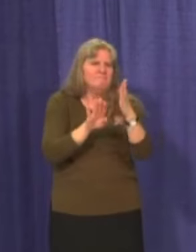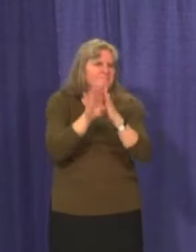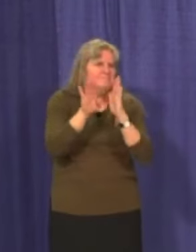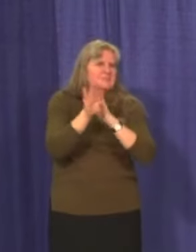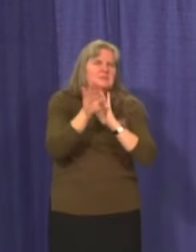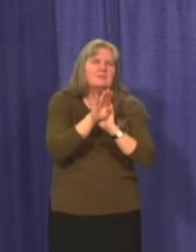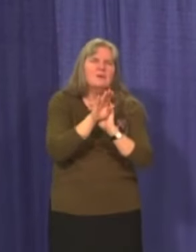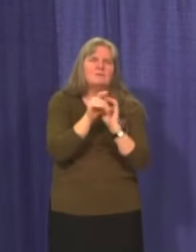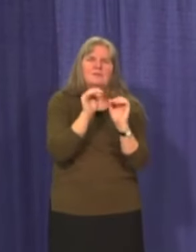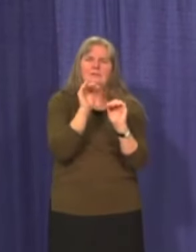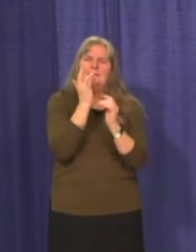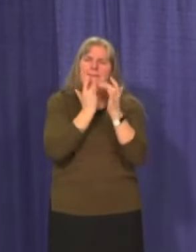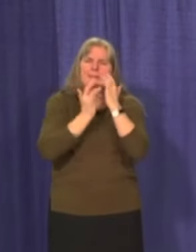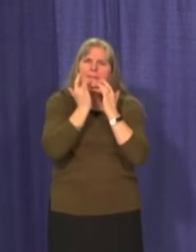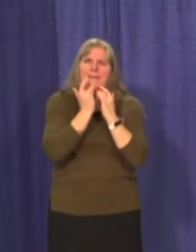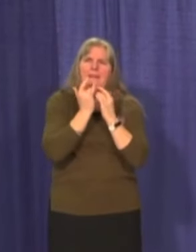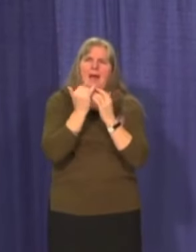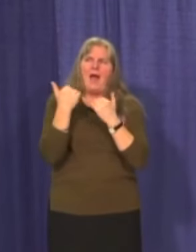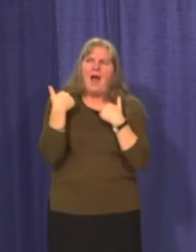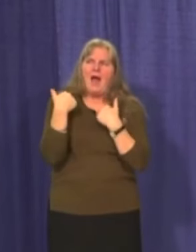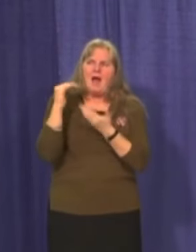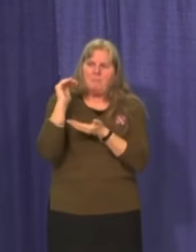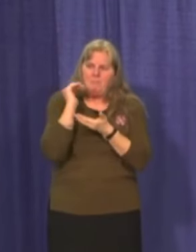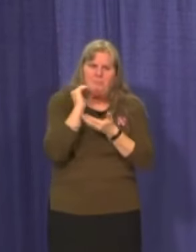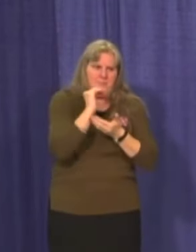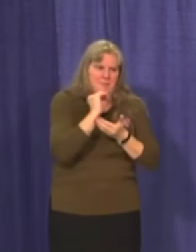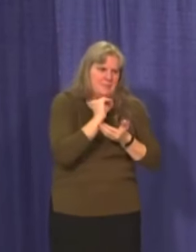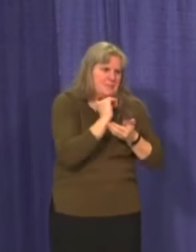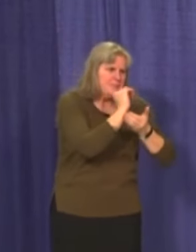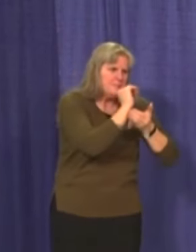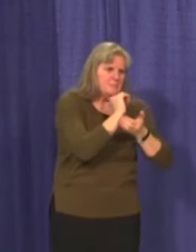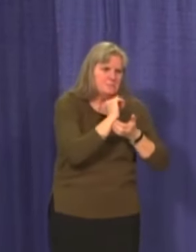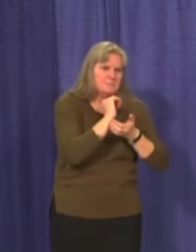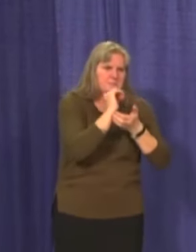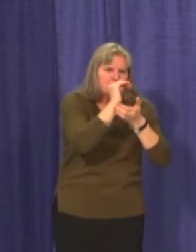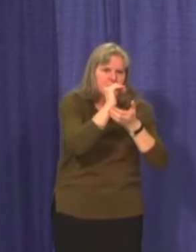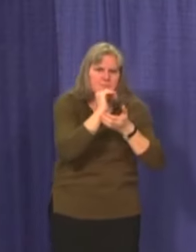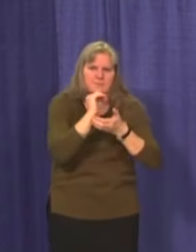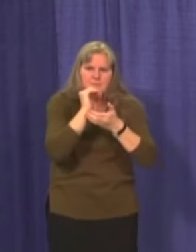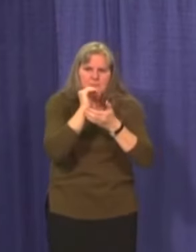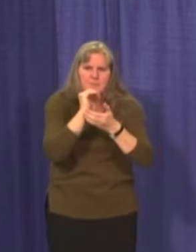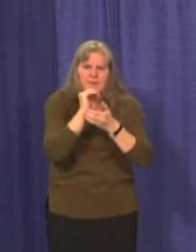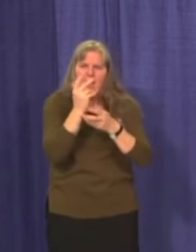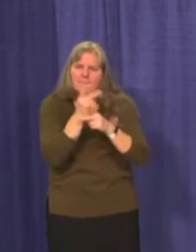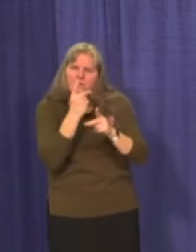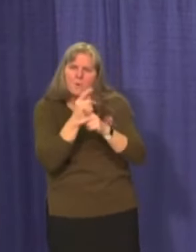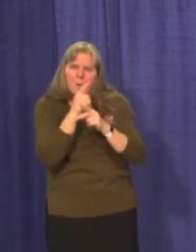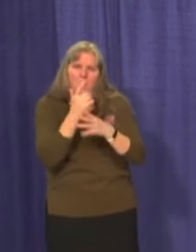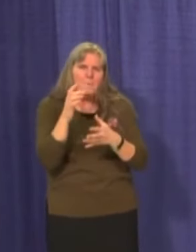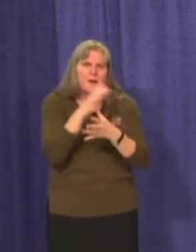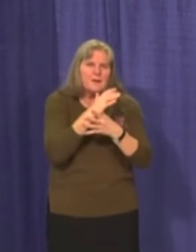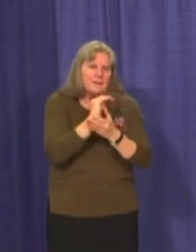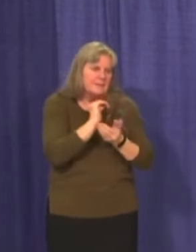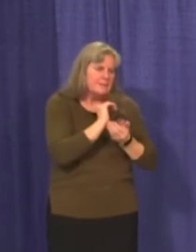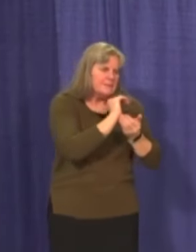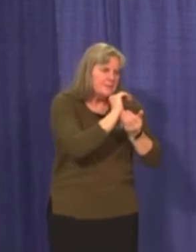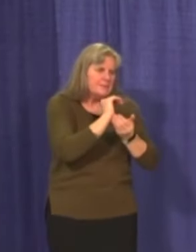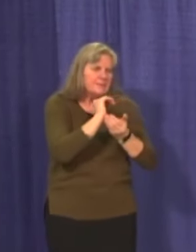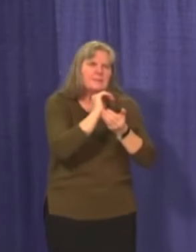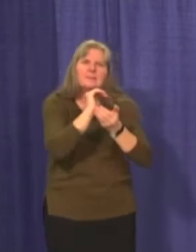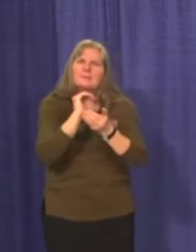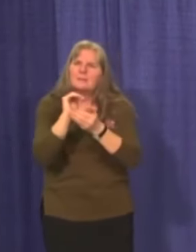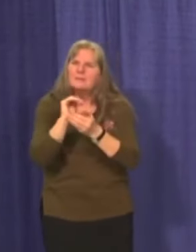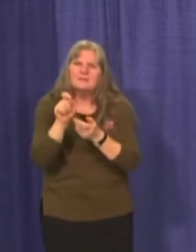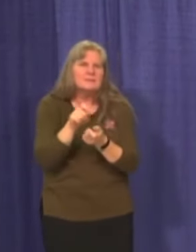limitations, groups eligible to receive vaccine have been prioritized for specific reasons. While